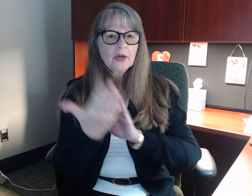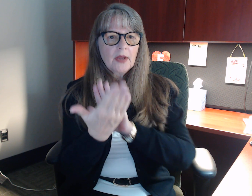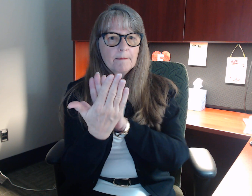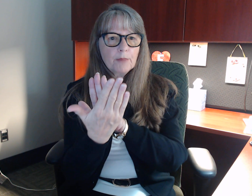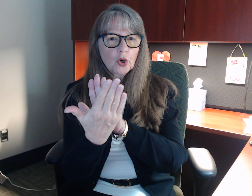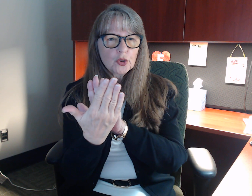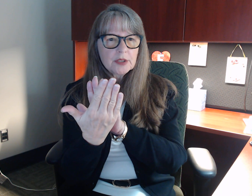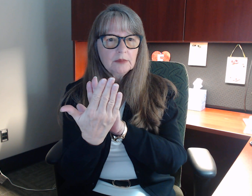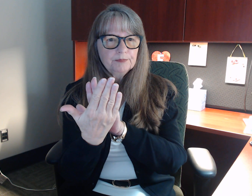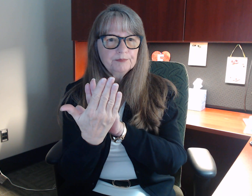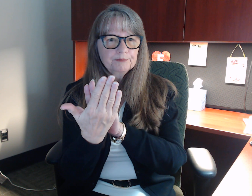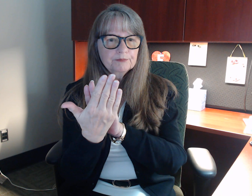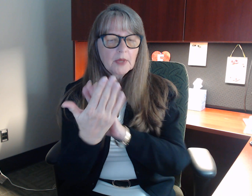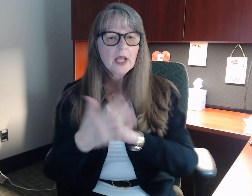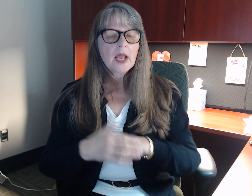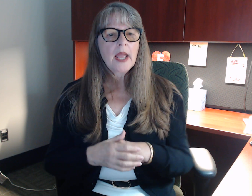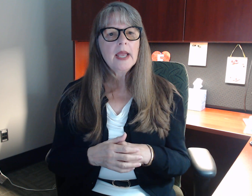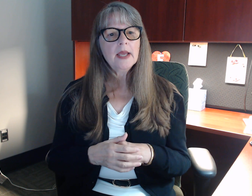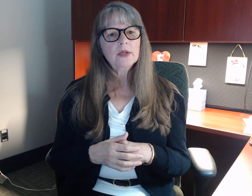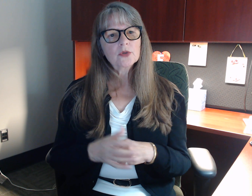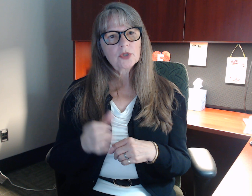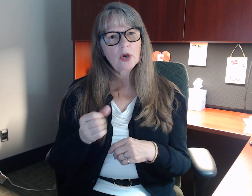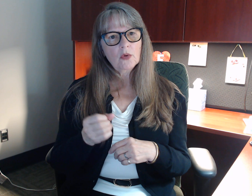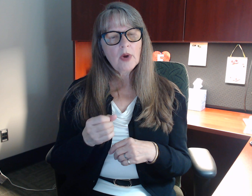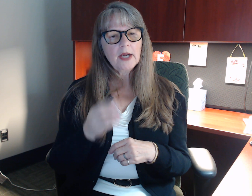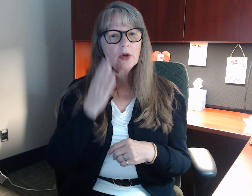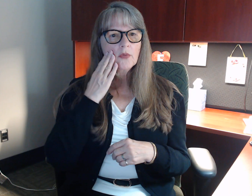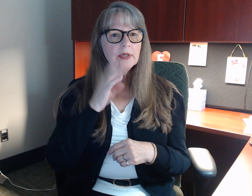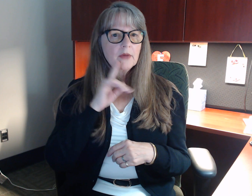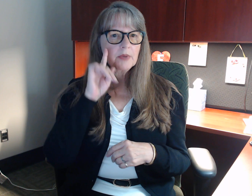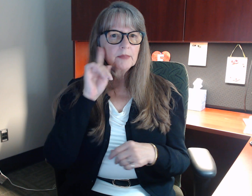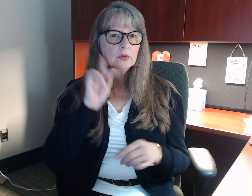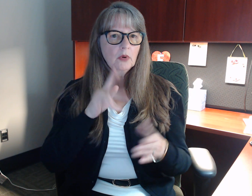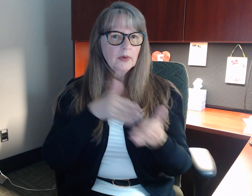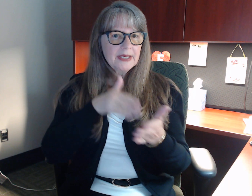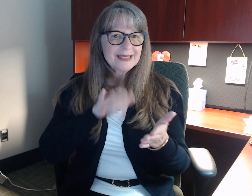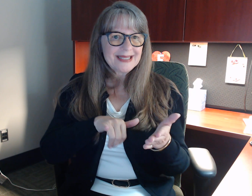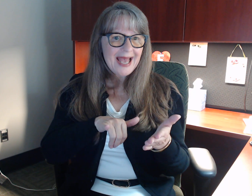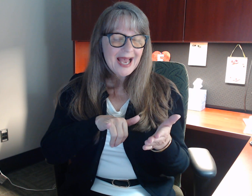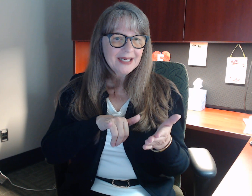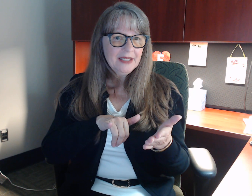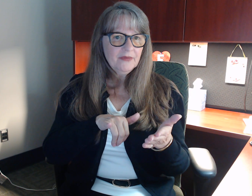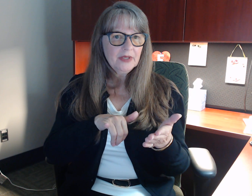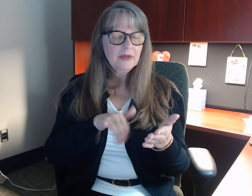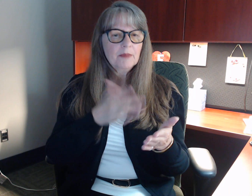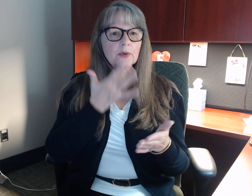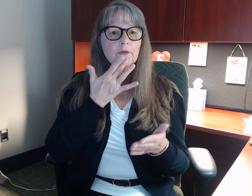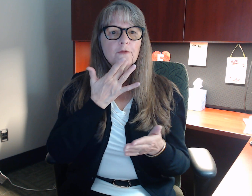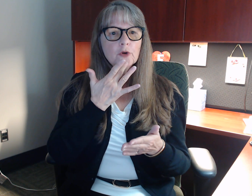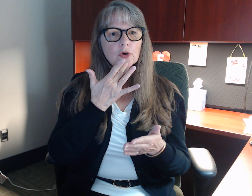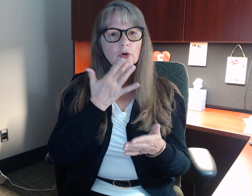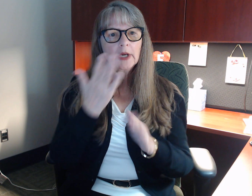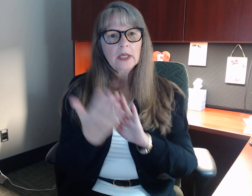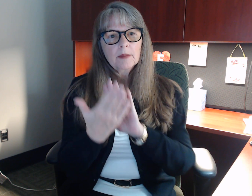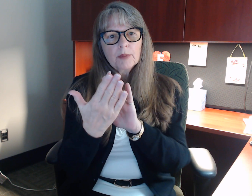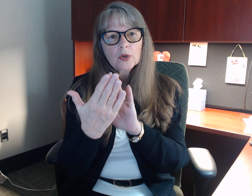in person. And so I know that deaf people are against that even. They prefer an in-person,